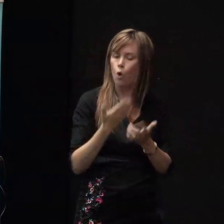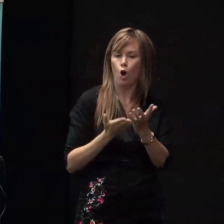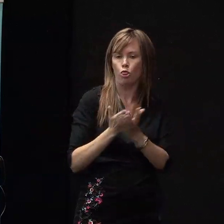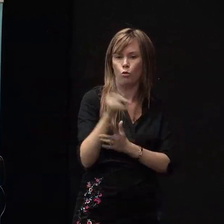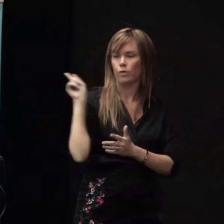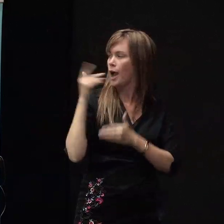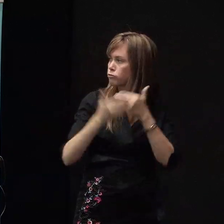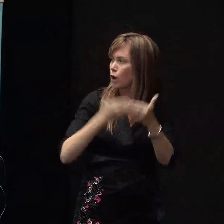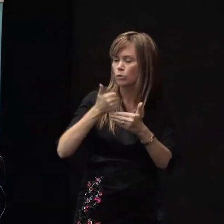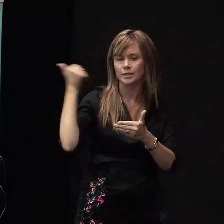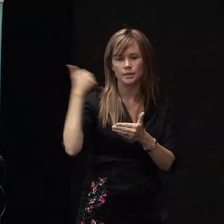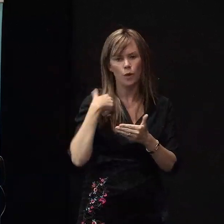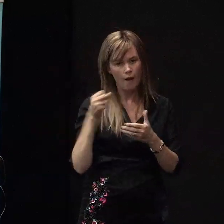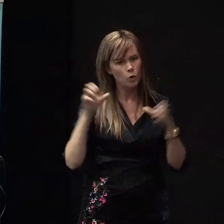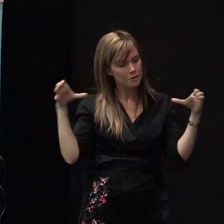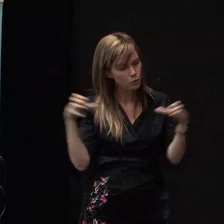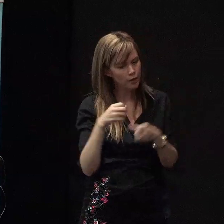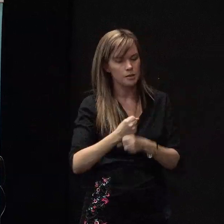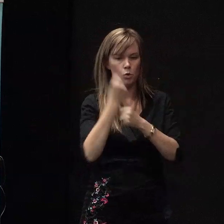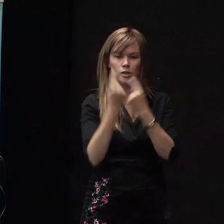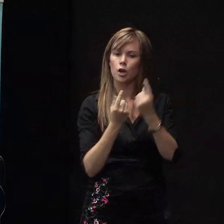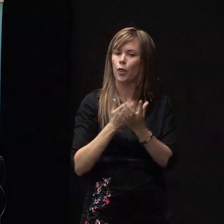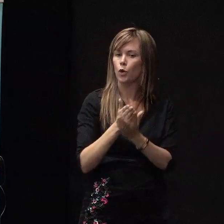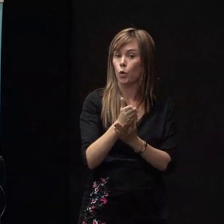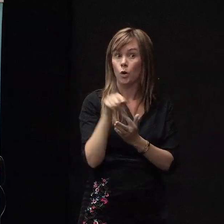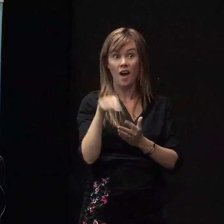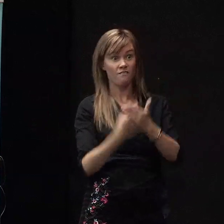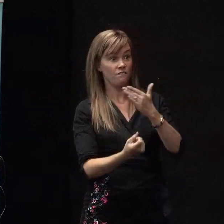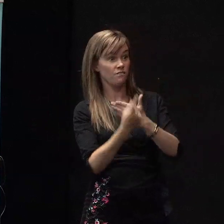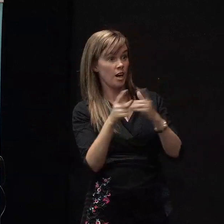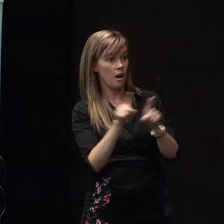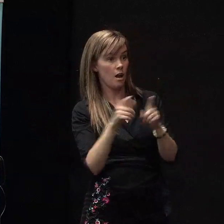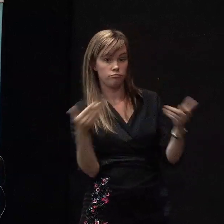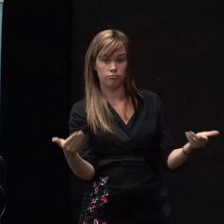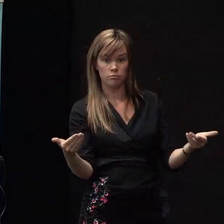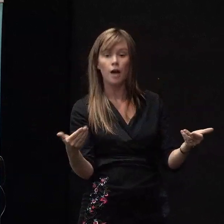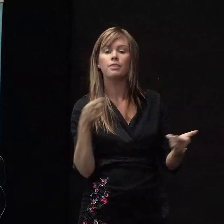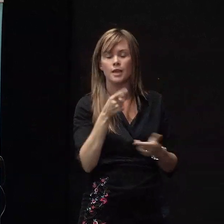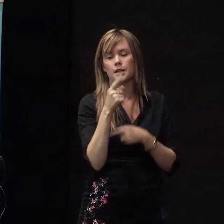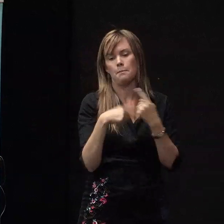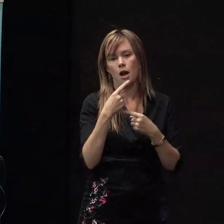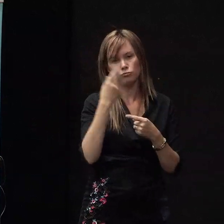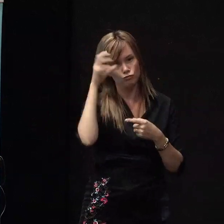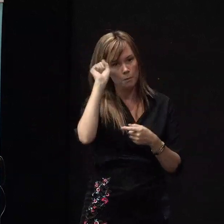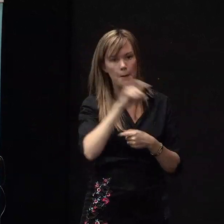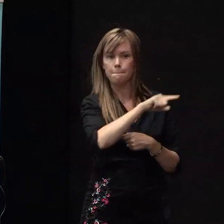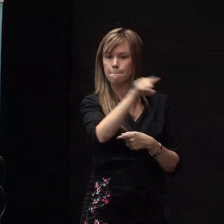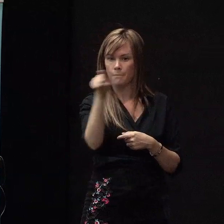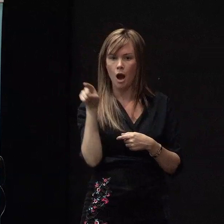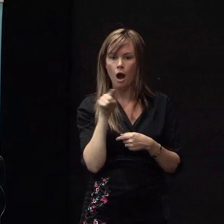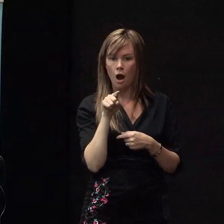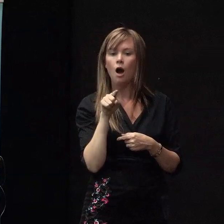together through the process. And events like this are about reminding all of us that until everyone's got a